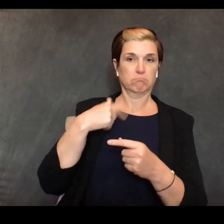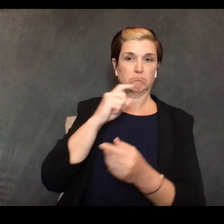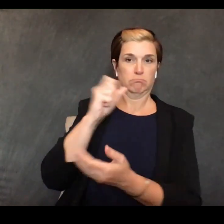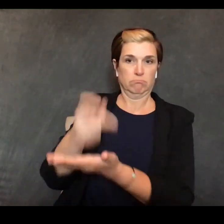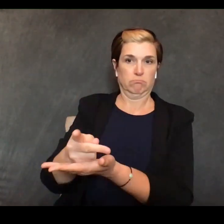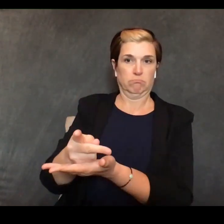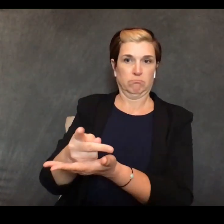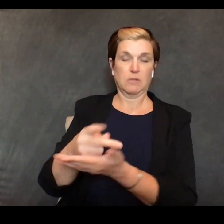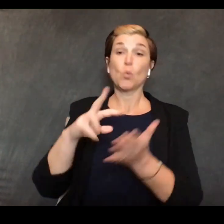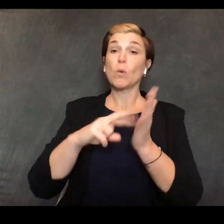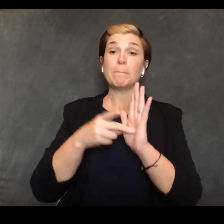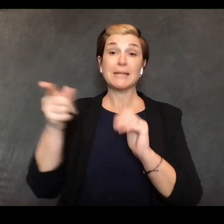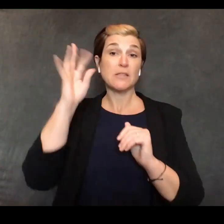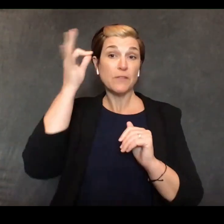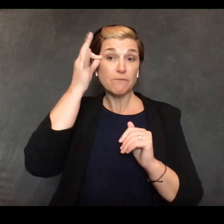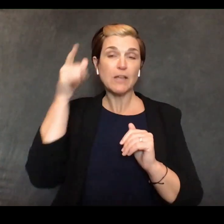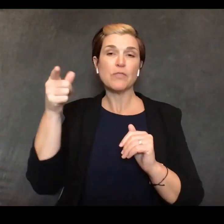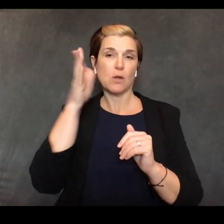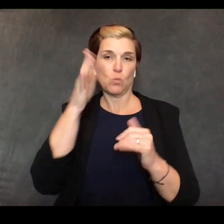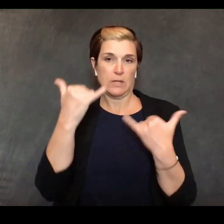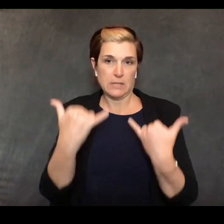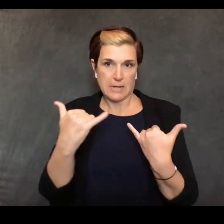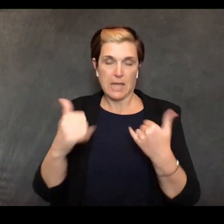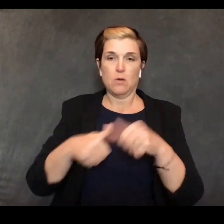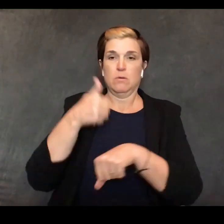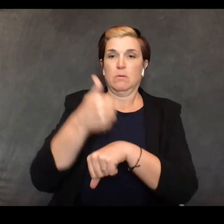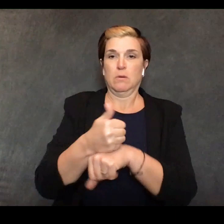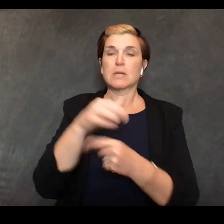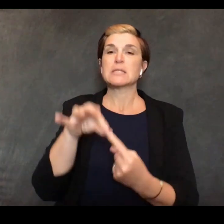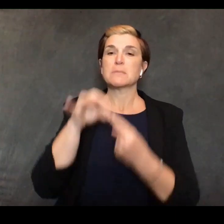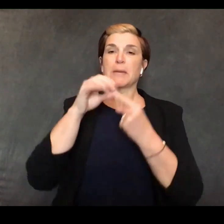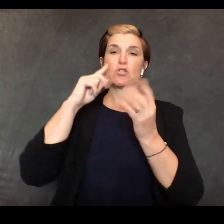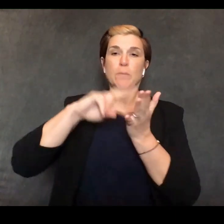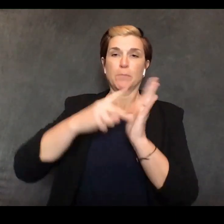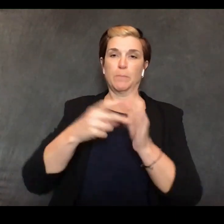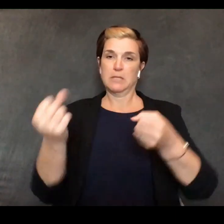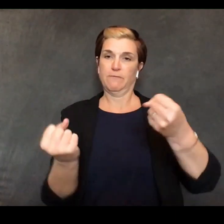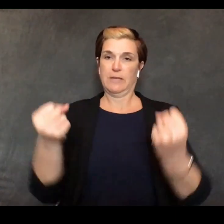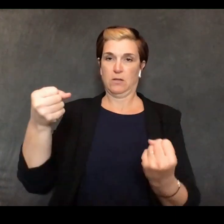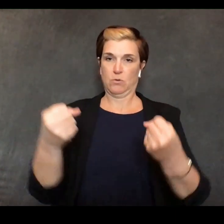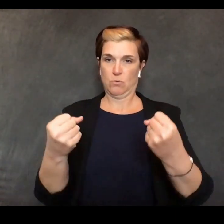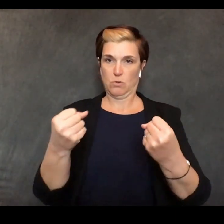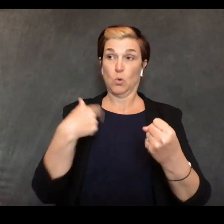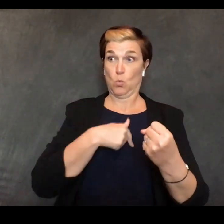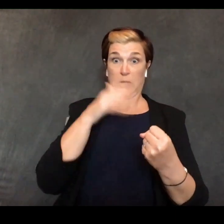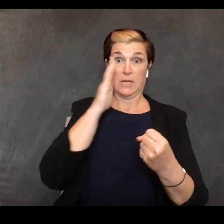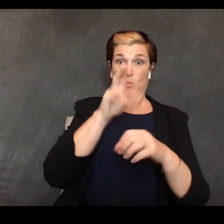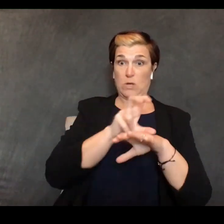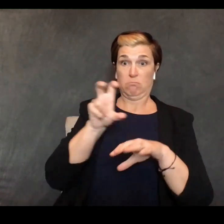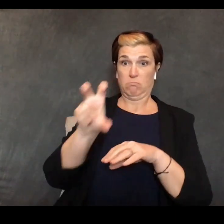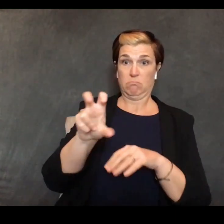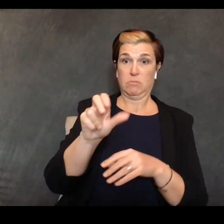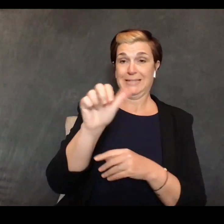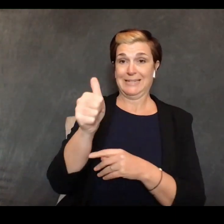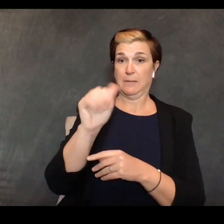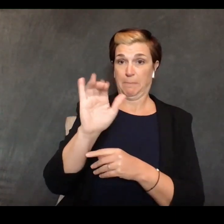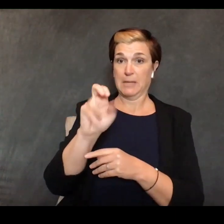setting up a special purpose vehicle which the treasury will invest 10 billion dollars in from one of our funds that will